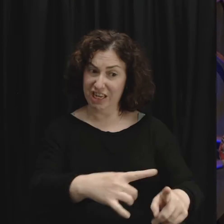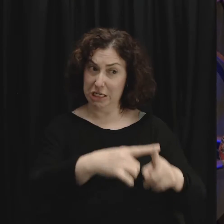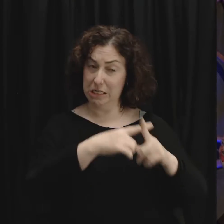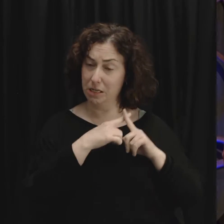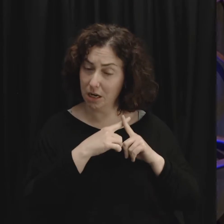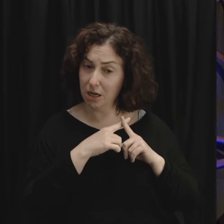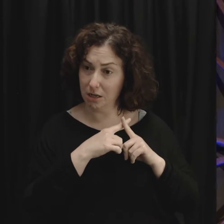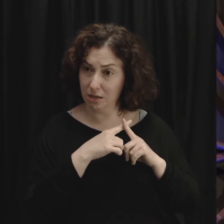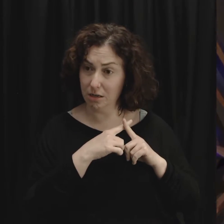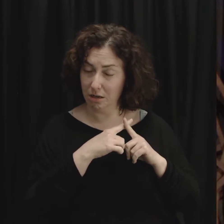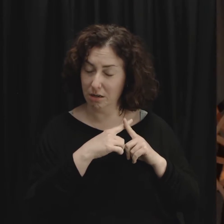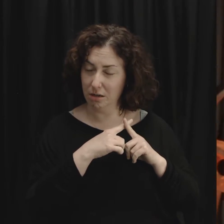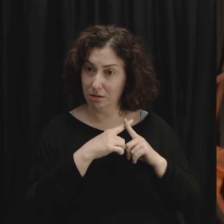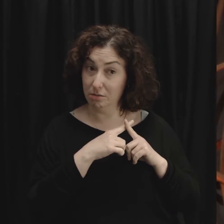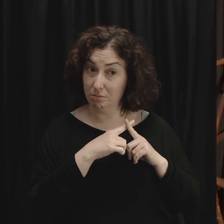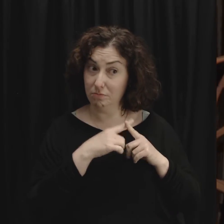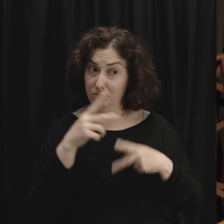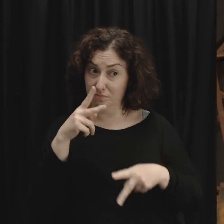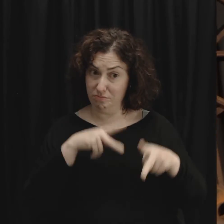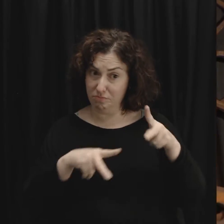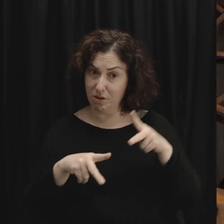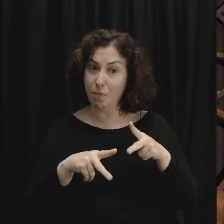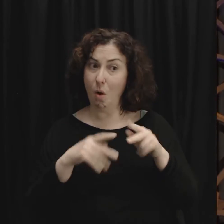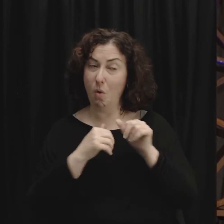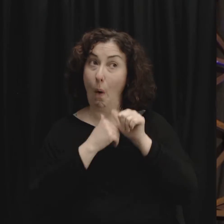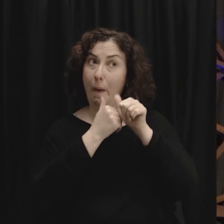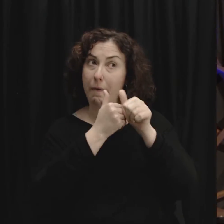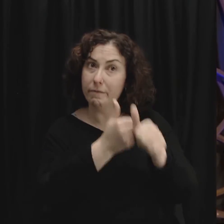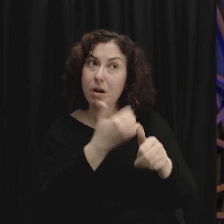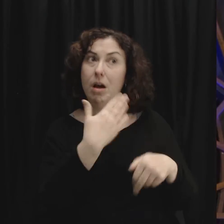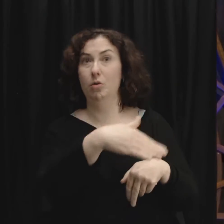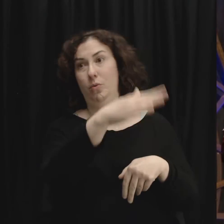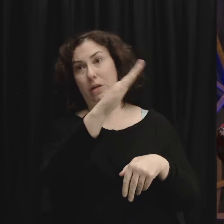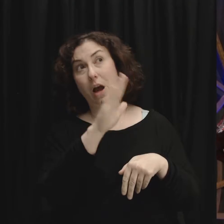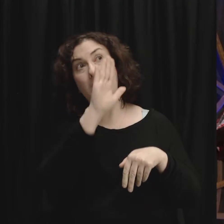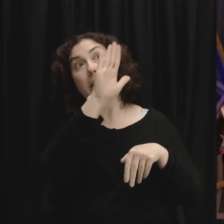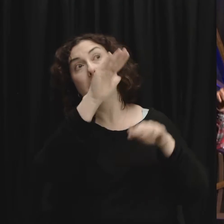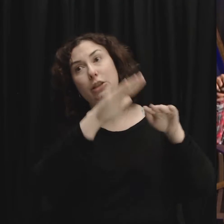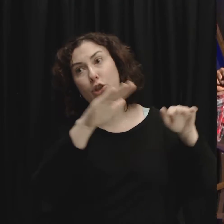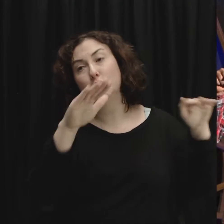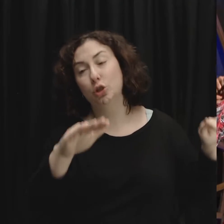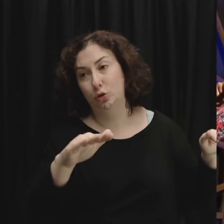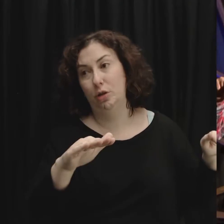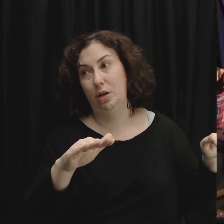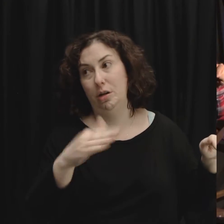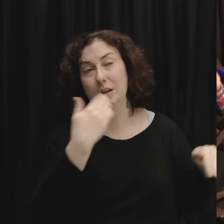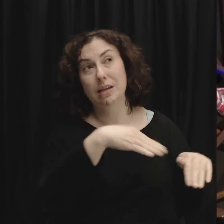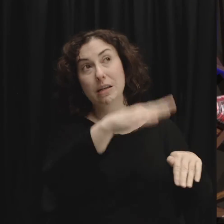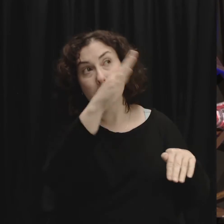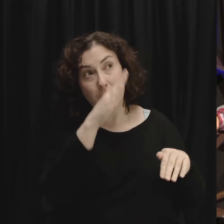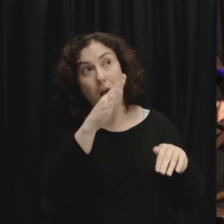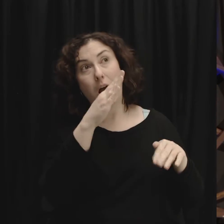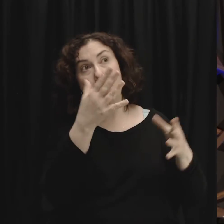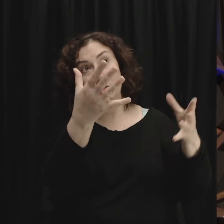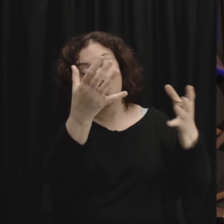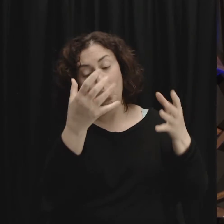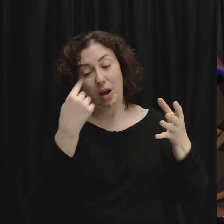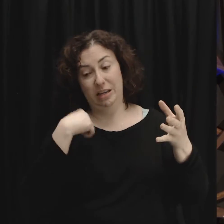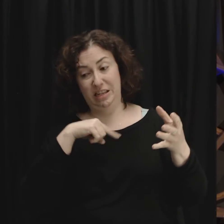Therefore, those of us who are the children of God, I believe God is going to say over our lives that his will